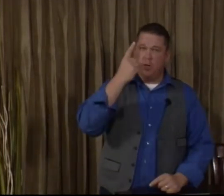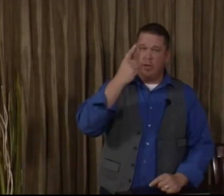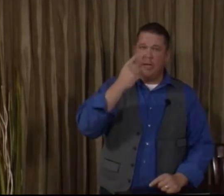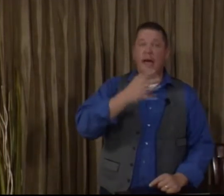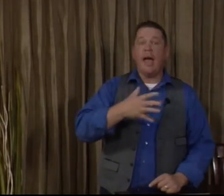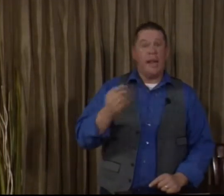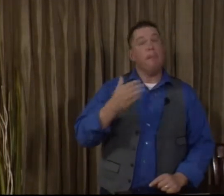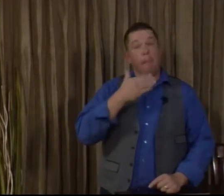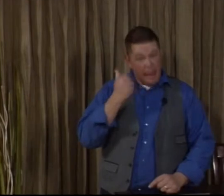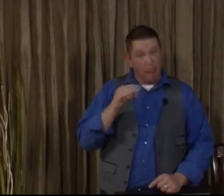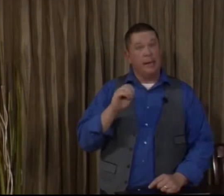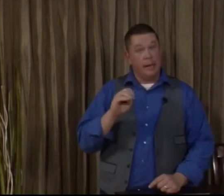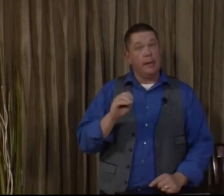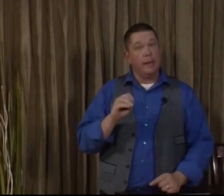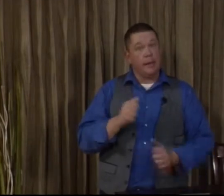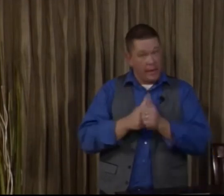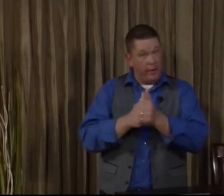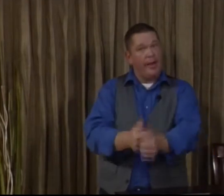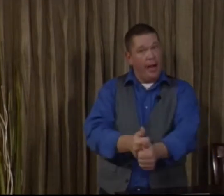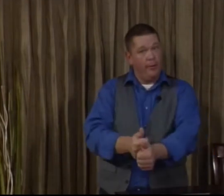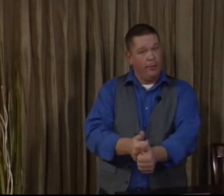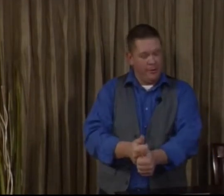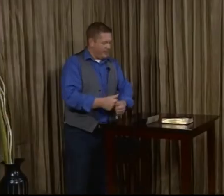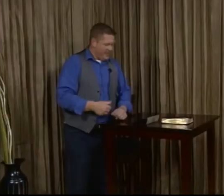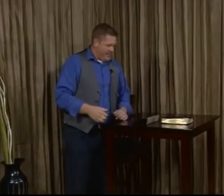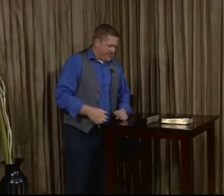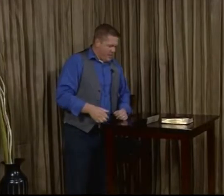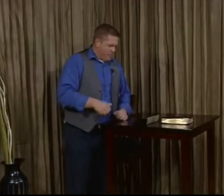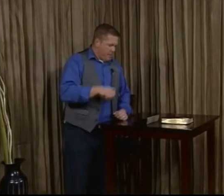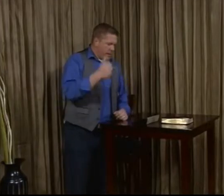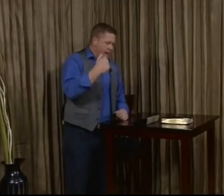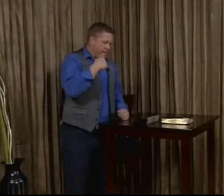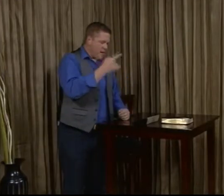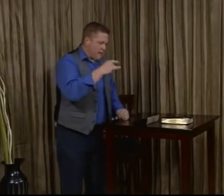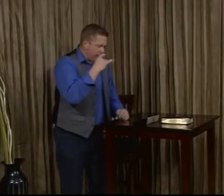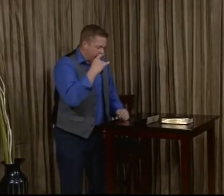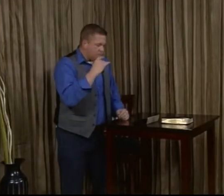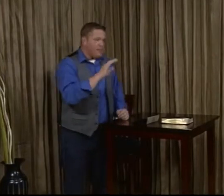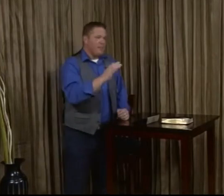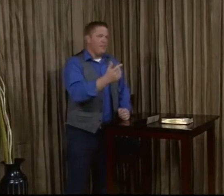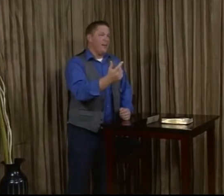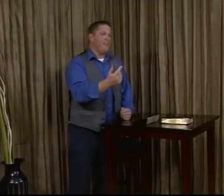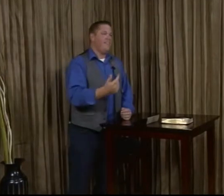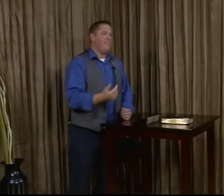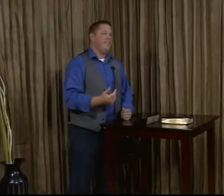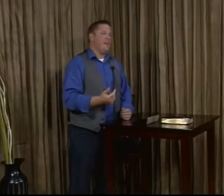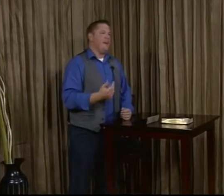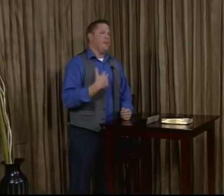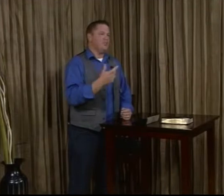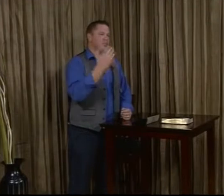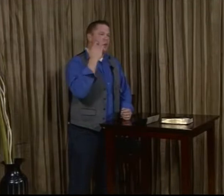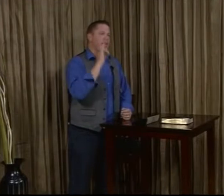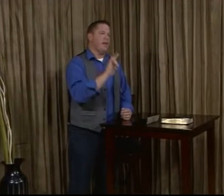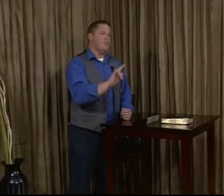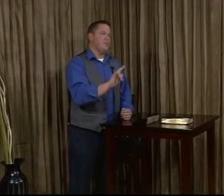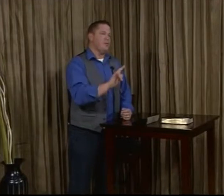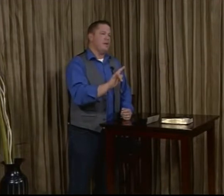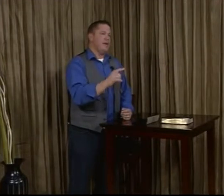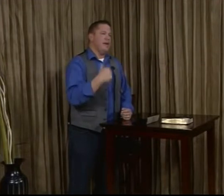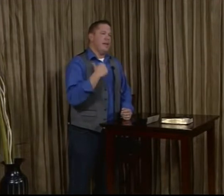and it better be carried out. But I can tell my kids, come here, hey, I want you to know I love you and